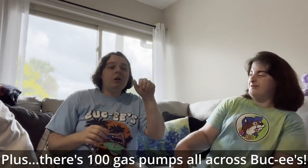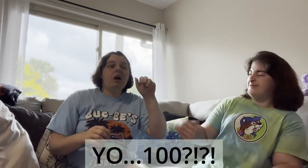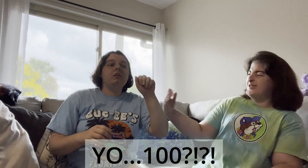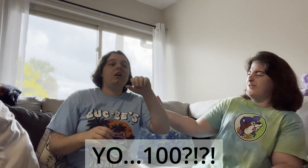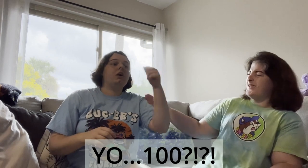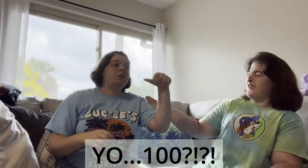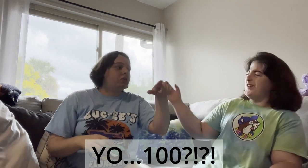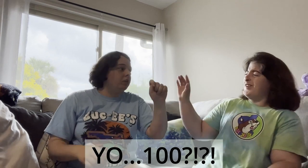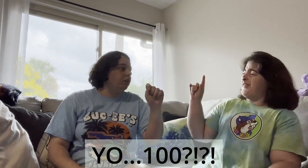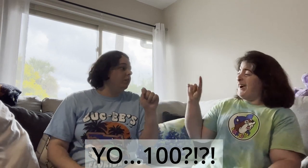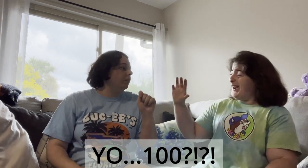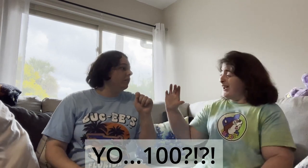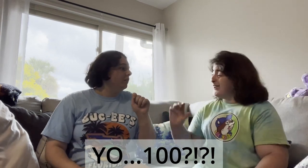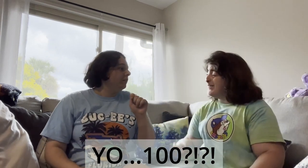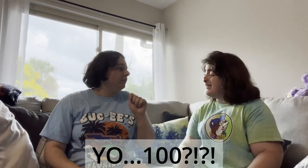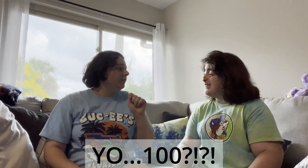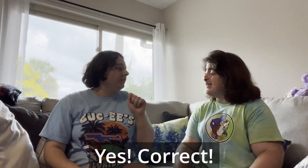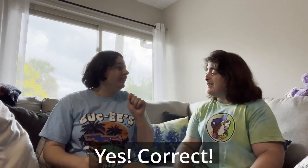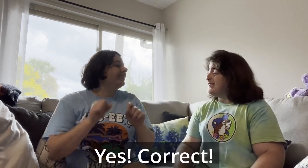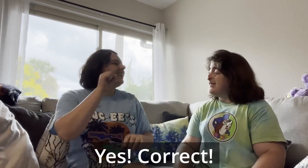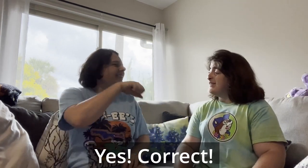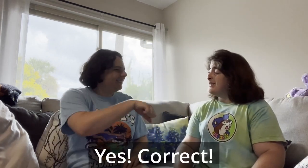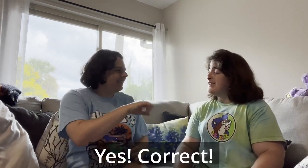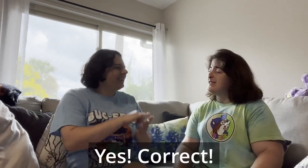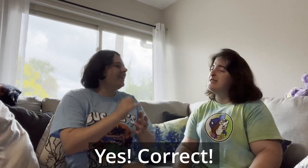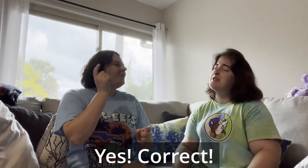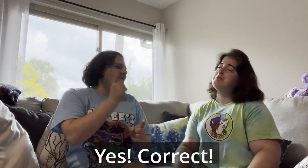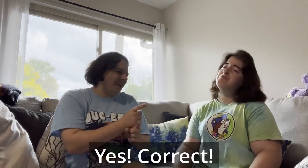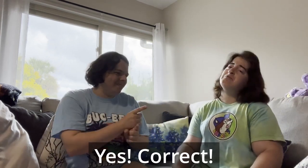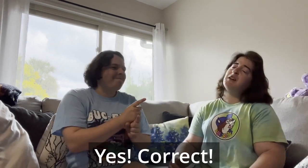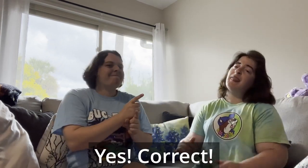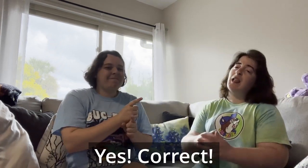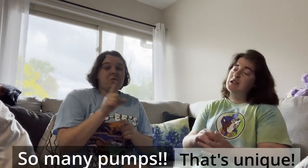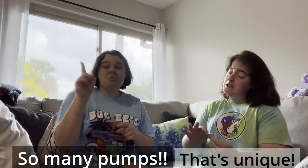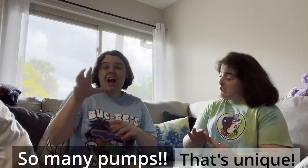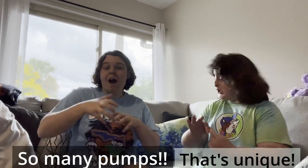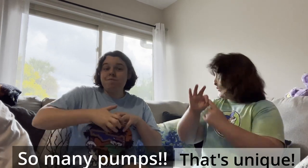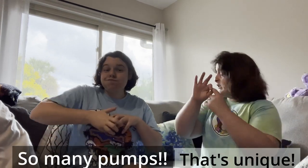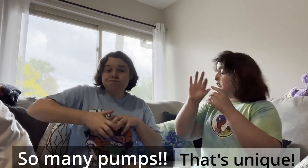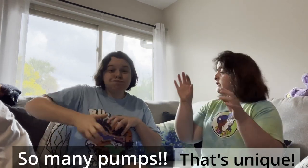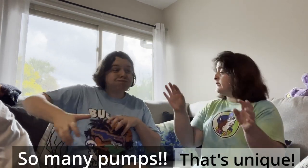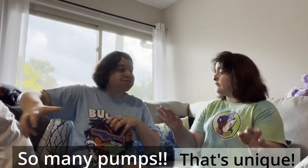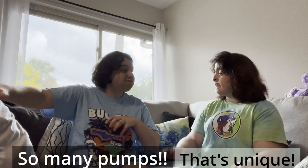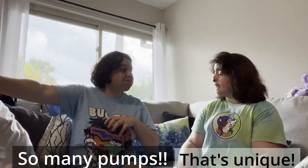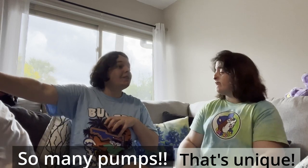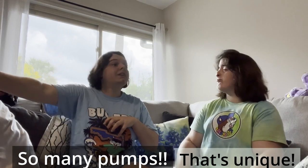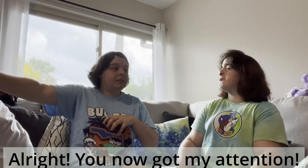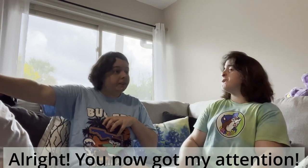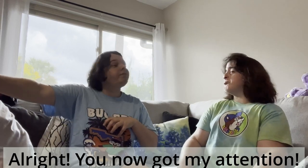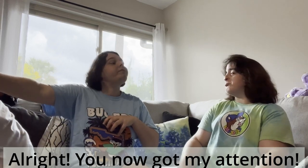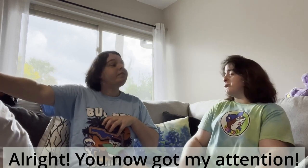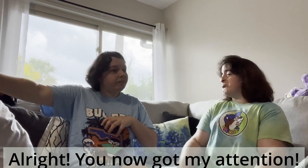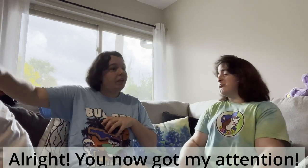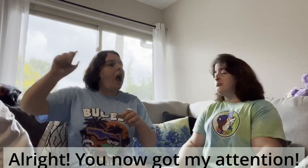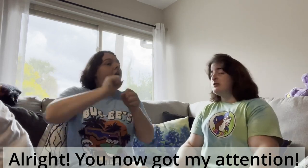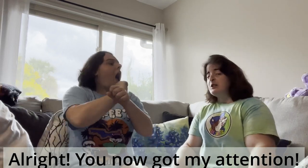I don't know what I